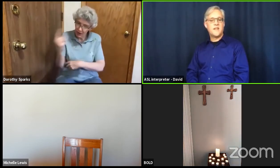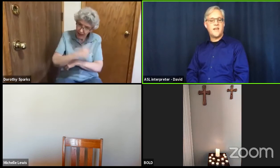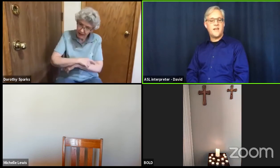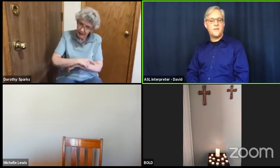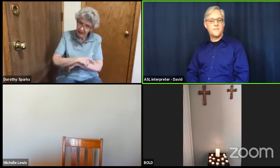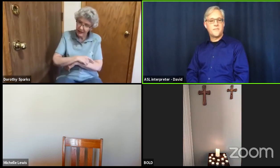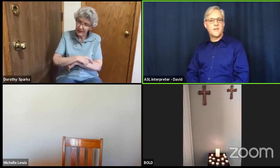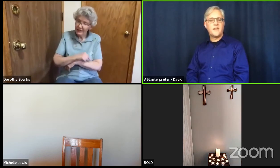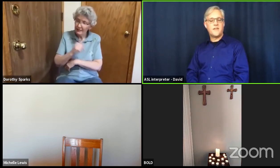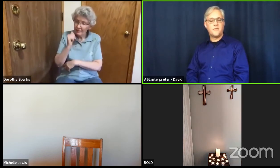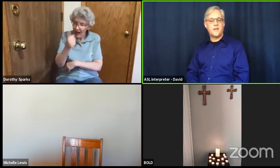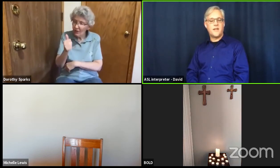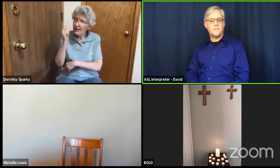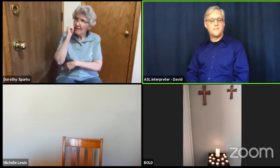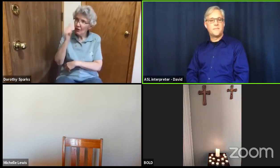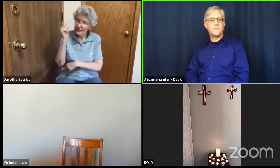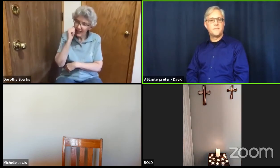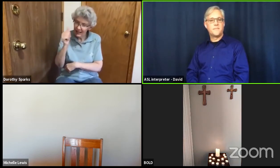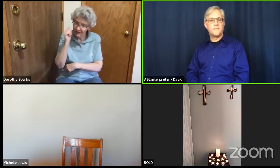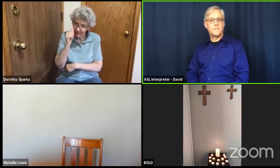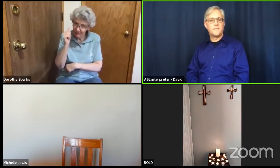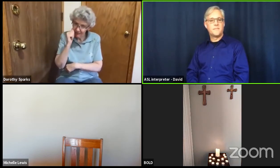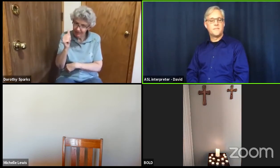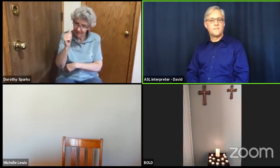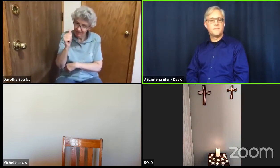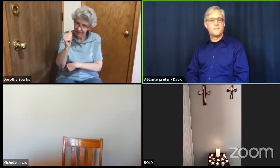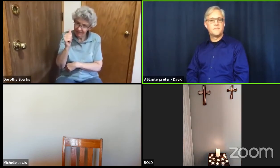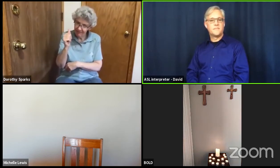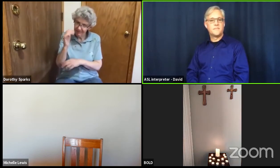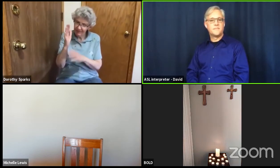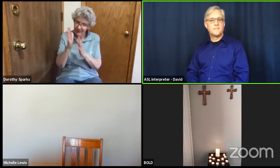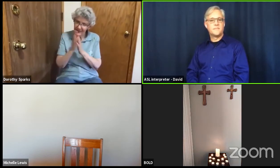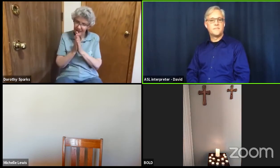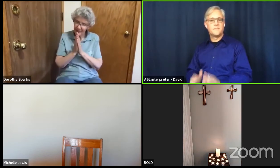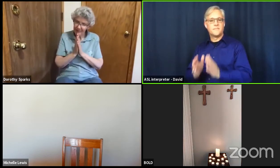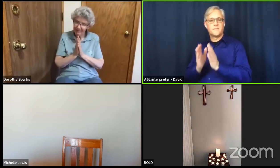who are suffering